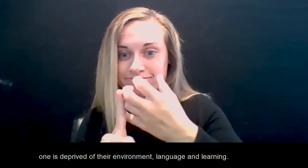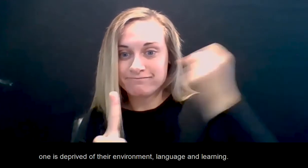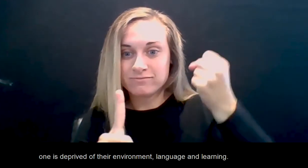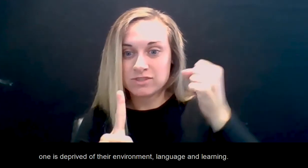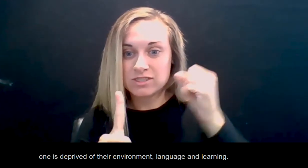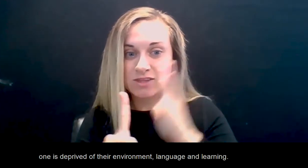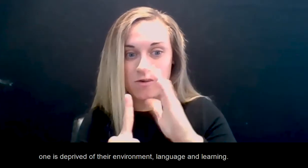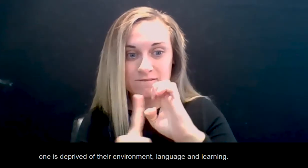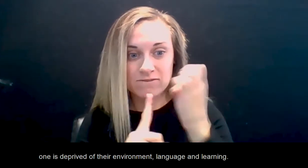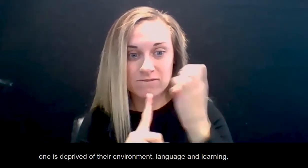environment,